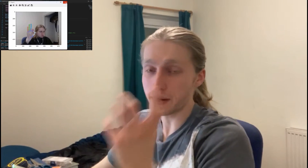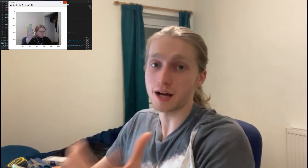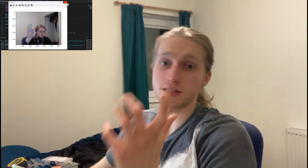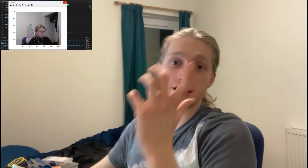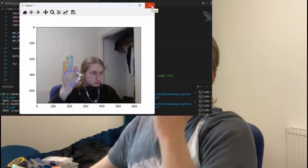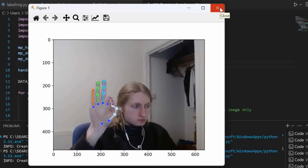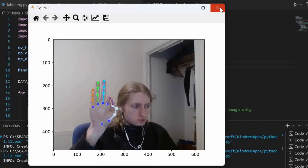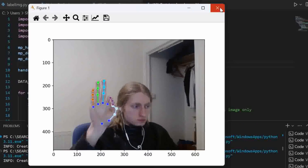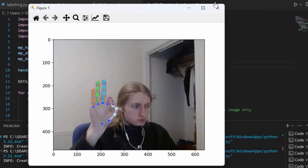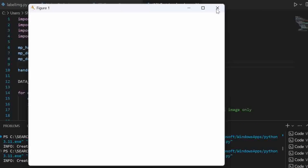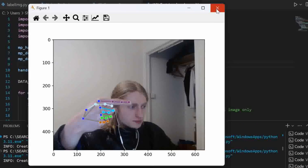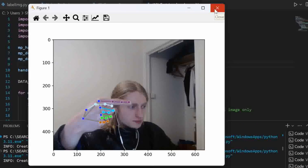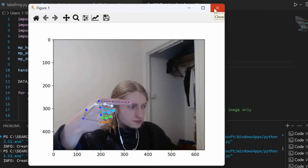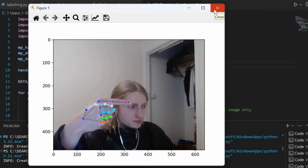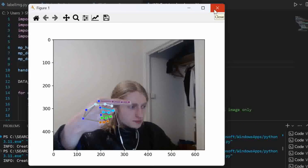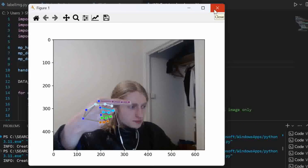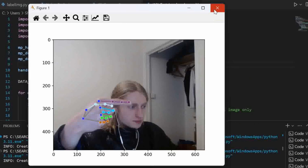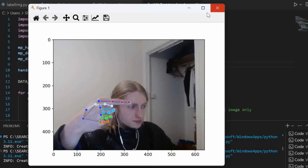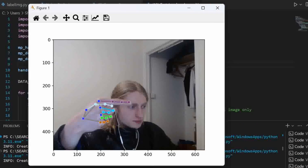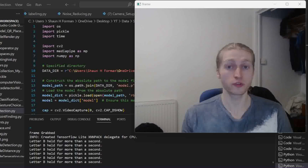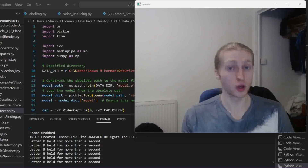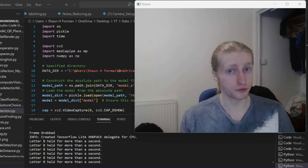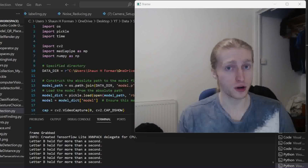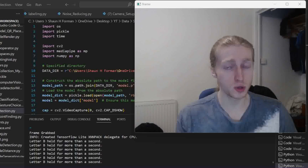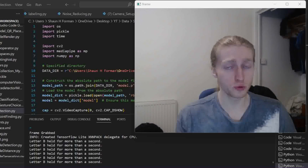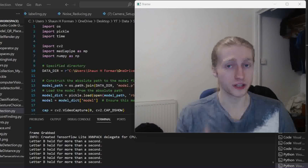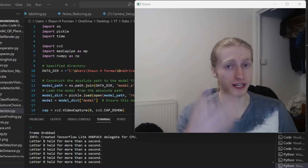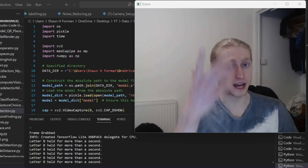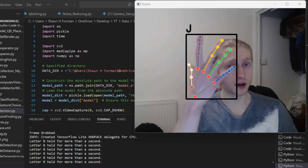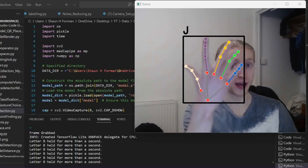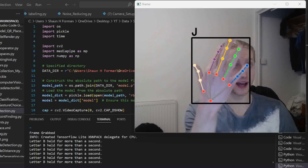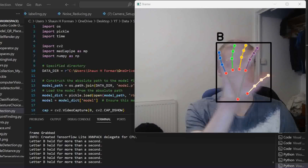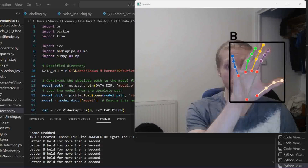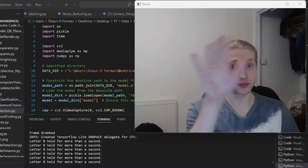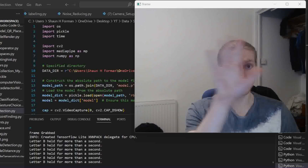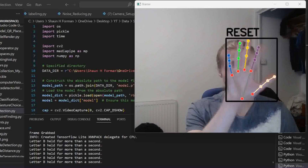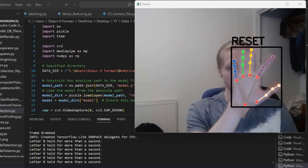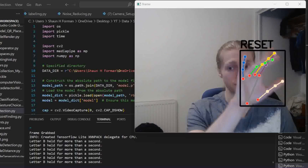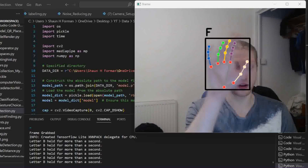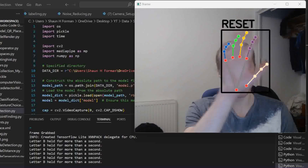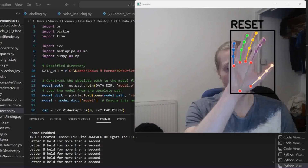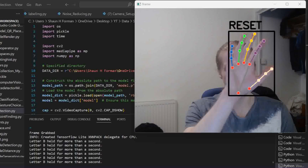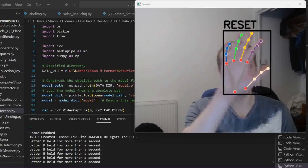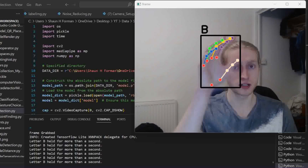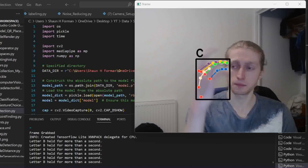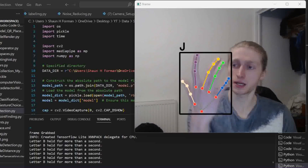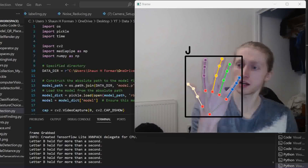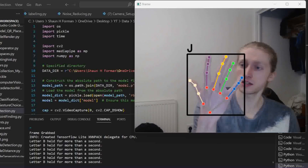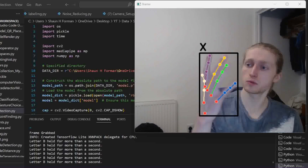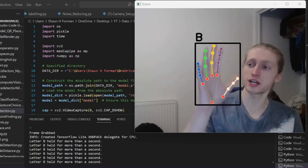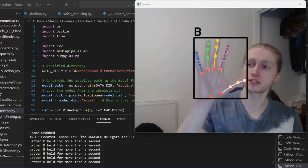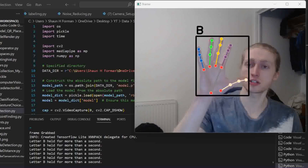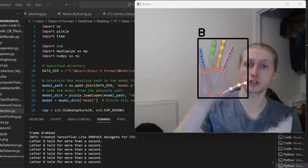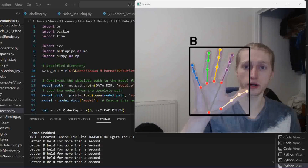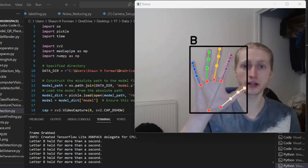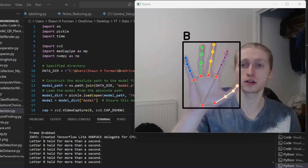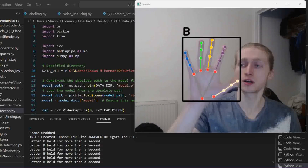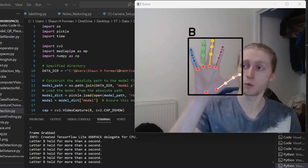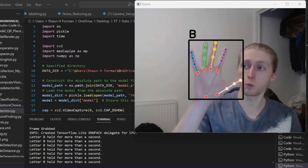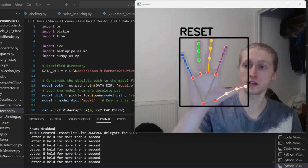but I can scale this up to a moving frame. We've got the frame moving now, and the classifier added. But I need a way to trigger what